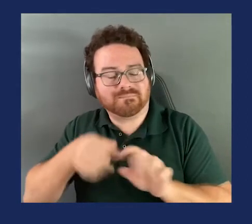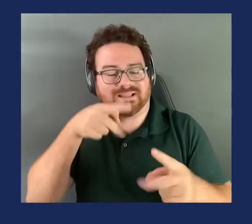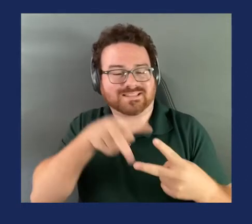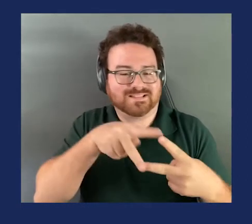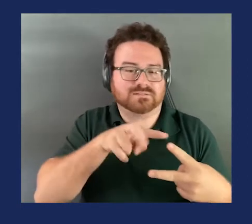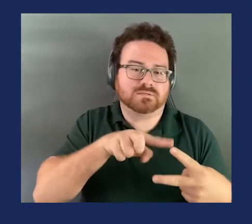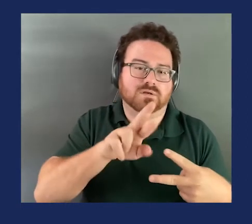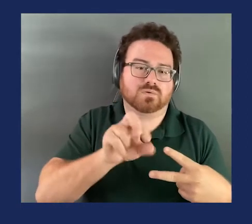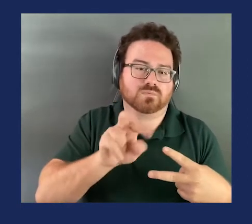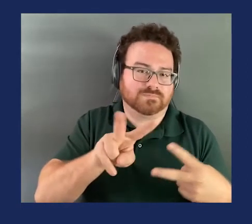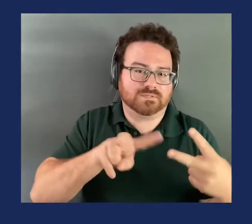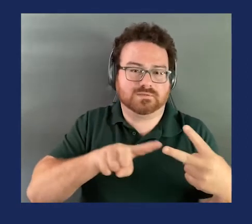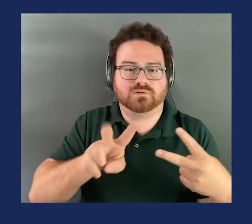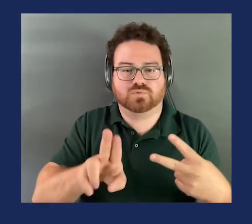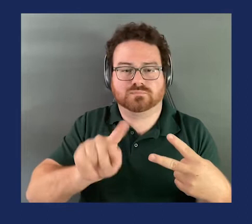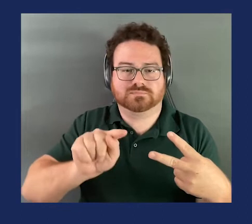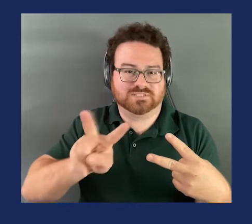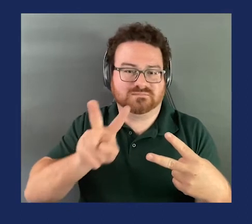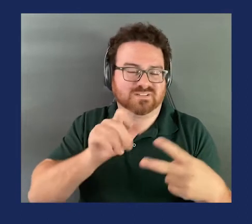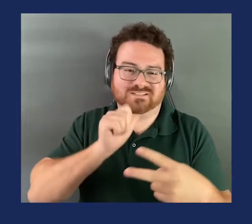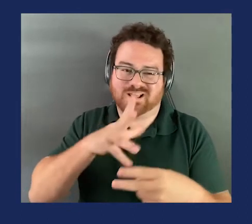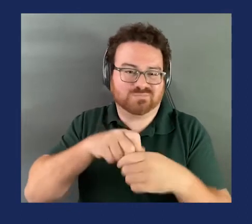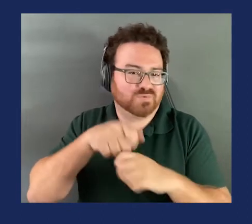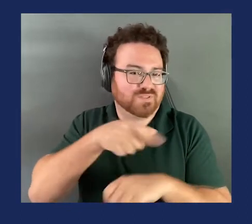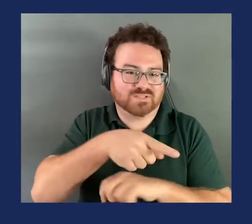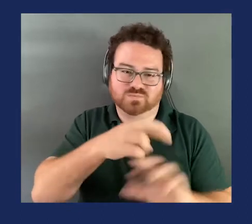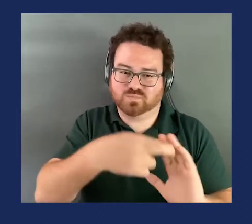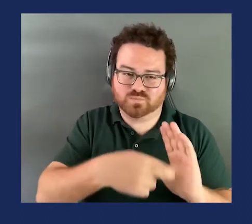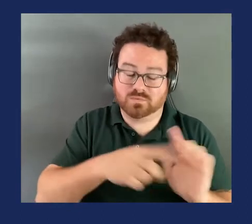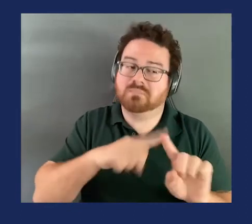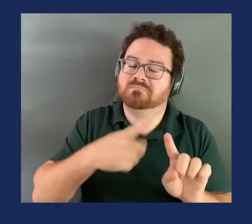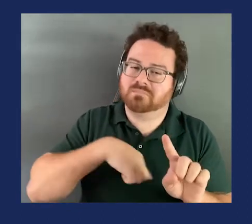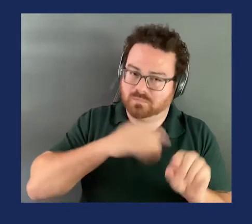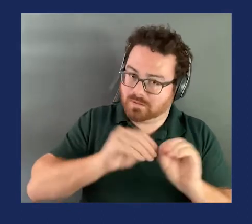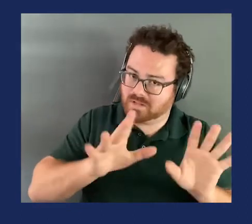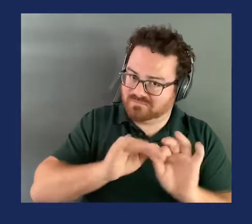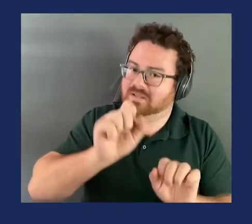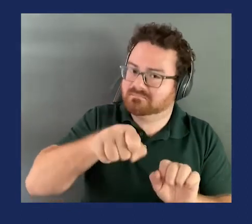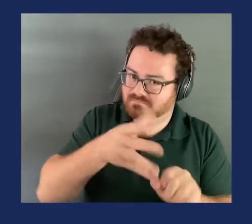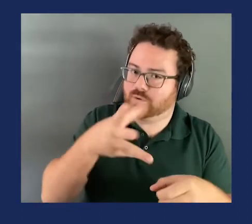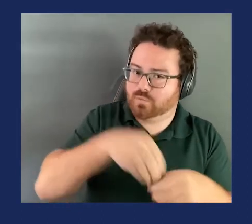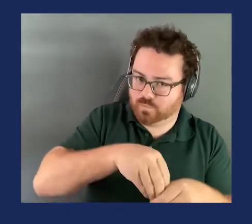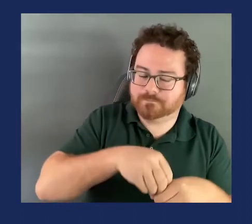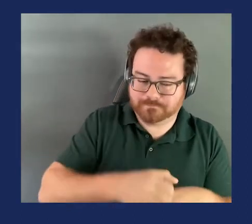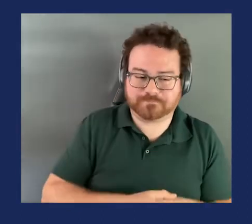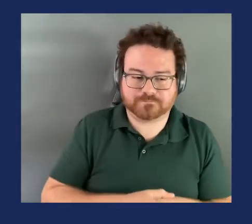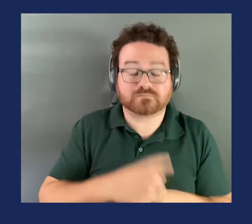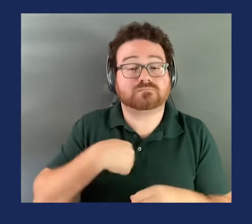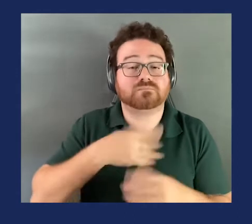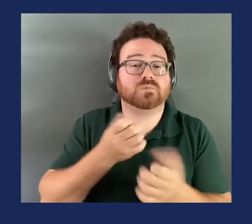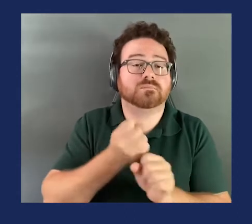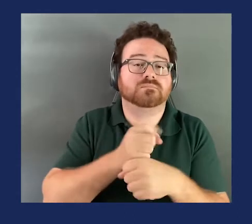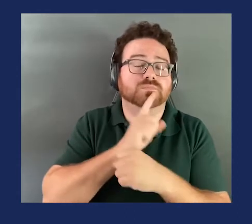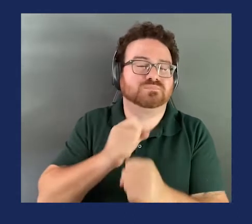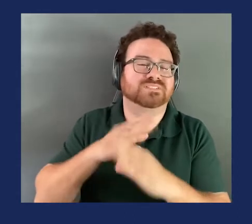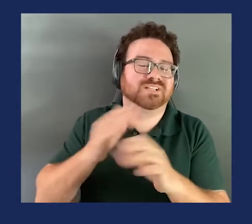matches the language in the preamble to the requirements of the rule. We have an obligation to protect the most vulnerable among us. At